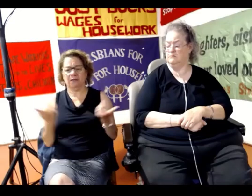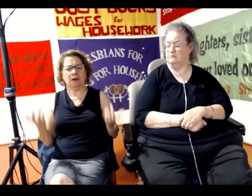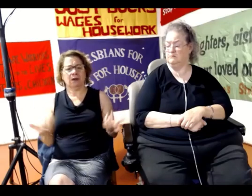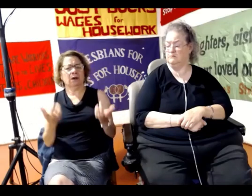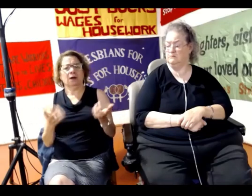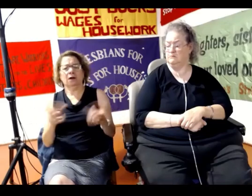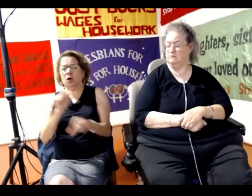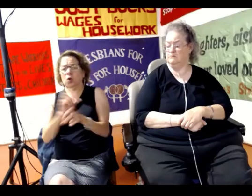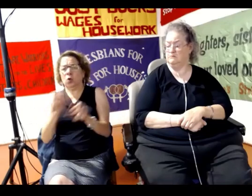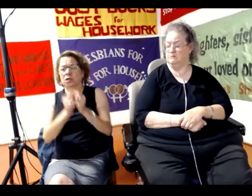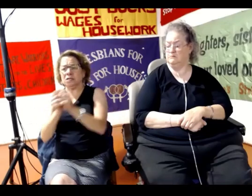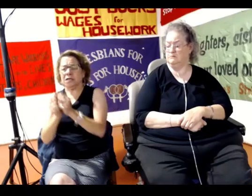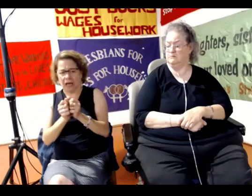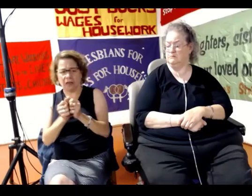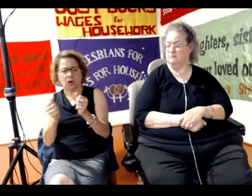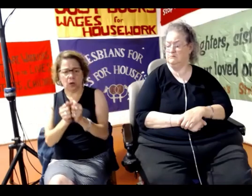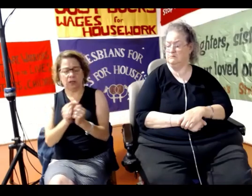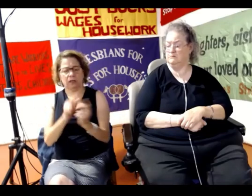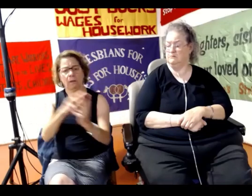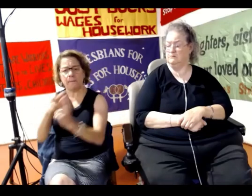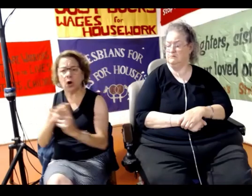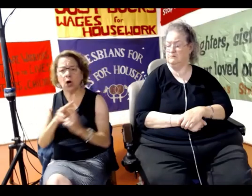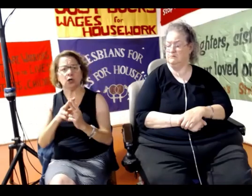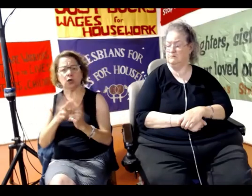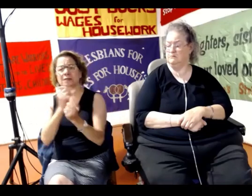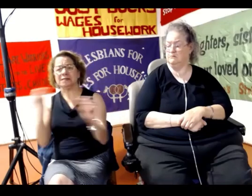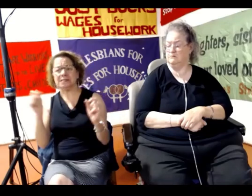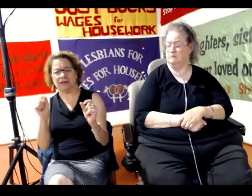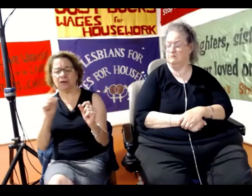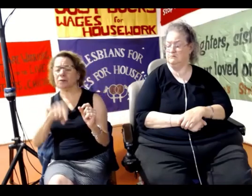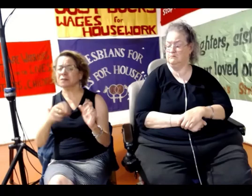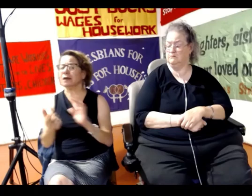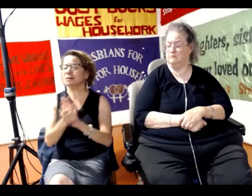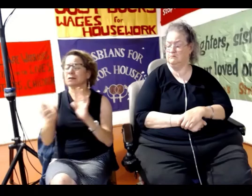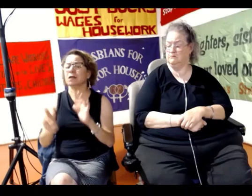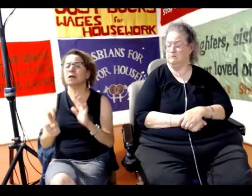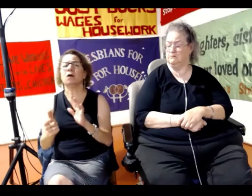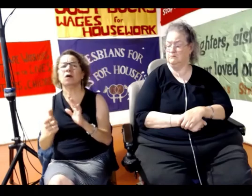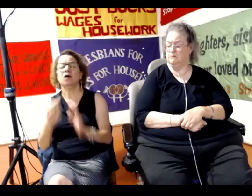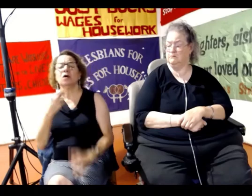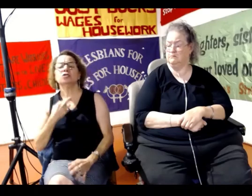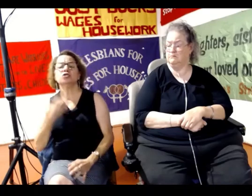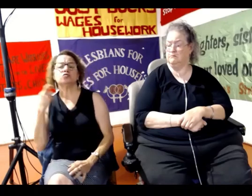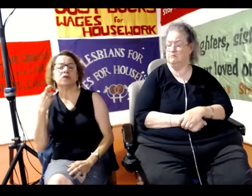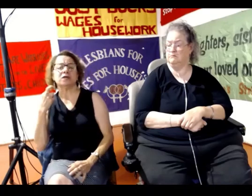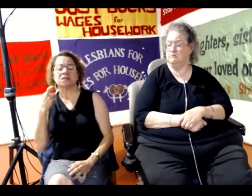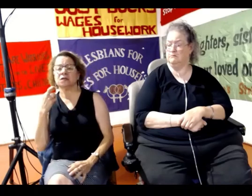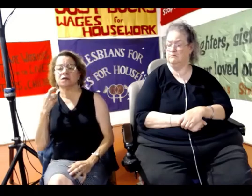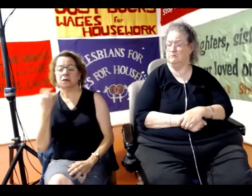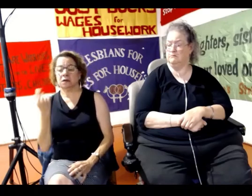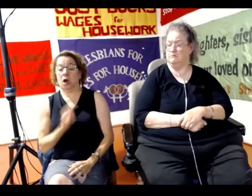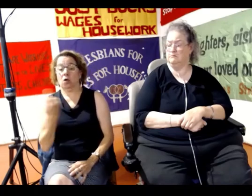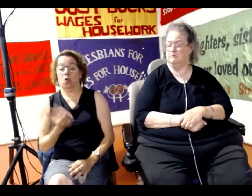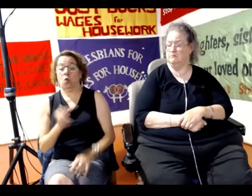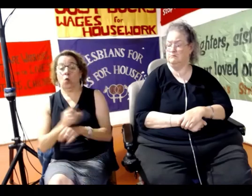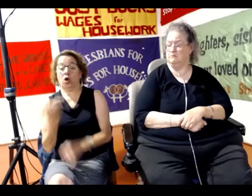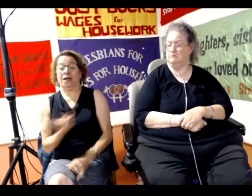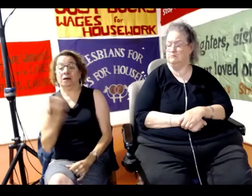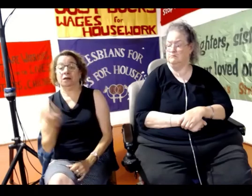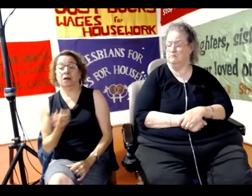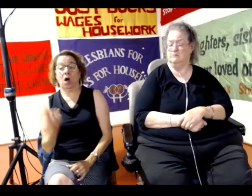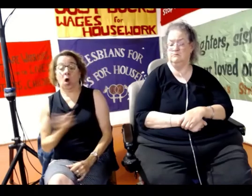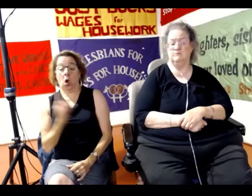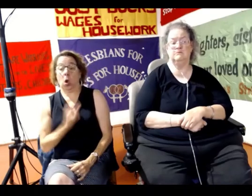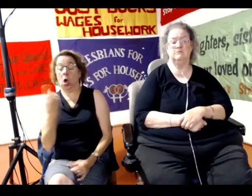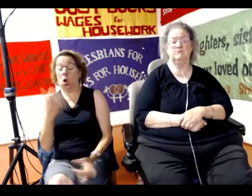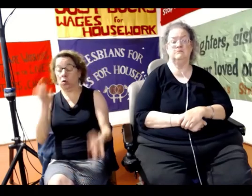to work together with a mate. And the risk of arrest by working in isolation is massive. You get a criminal